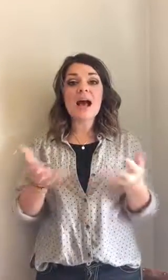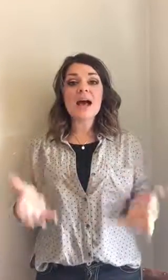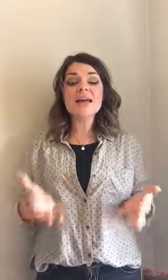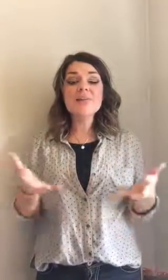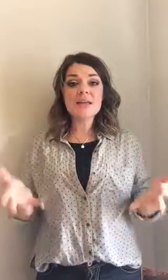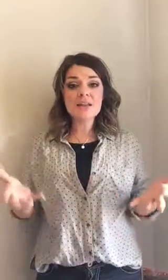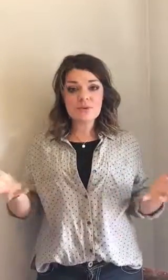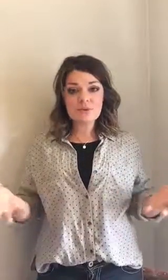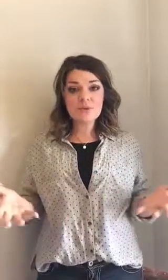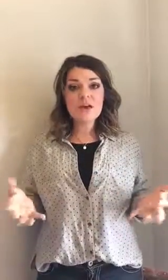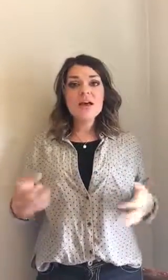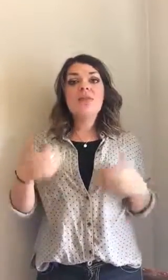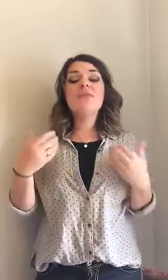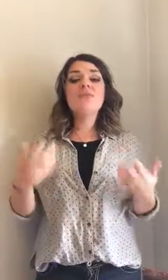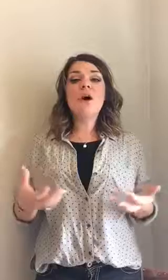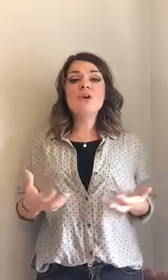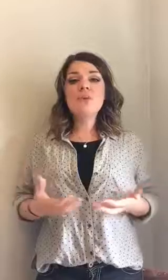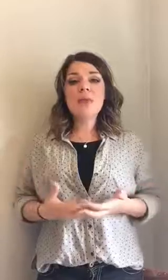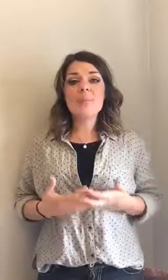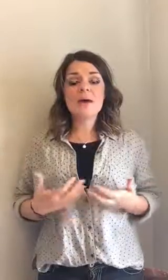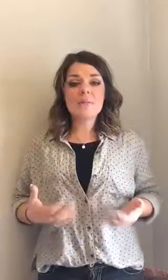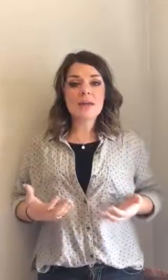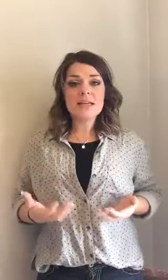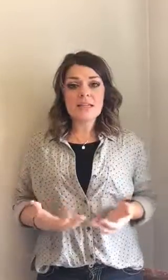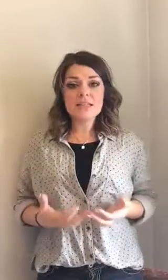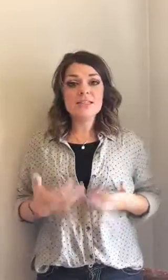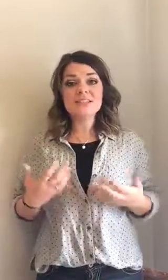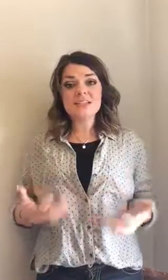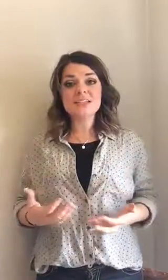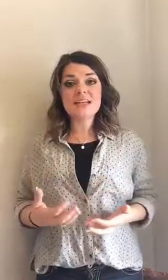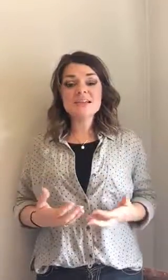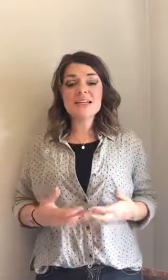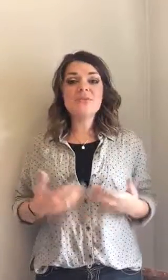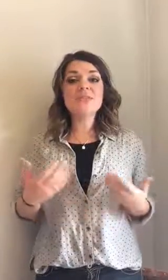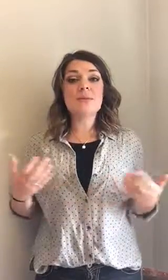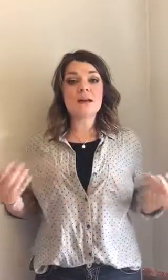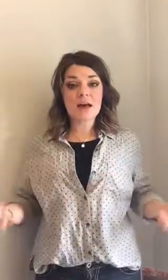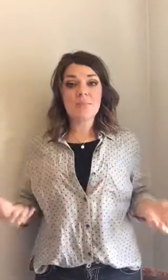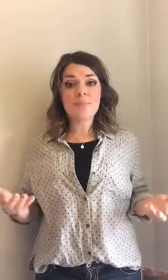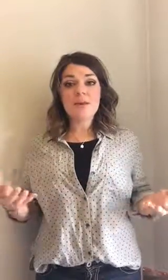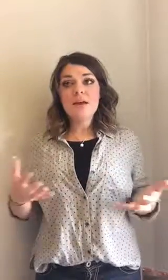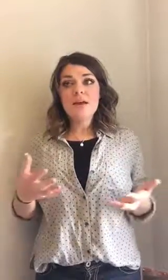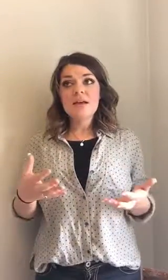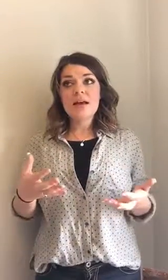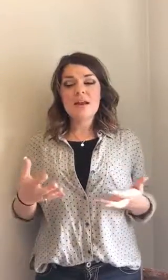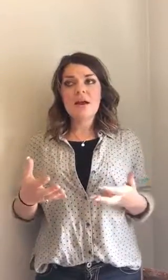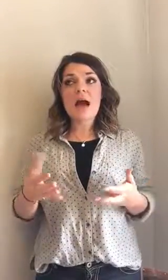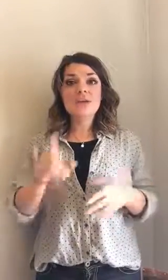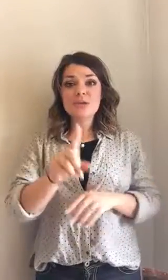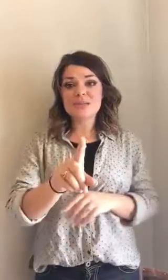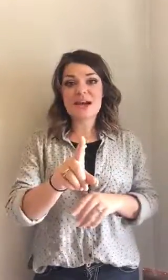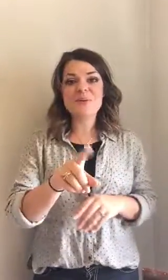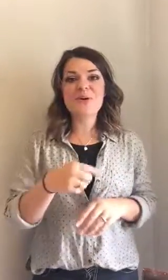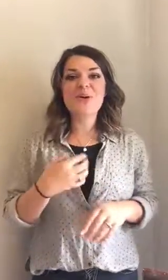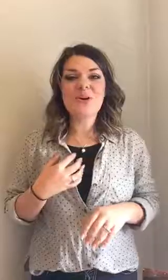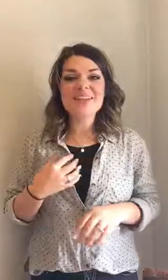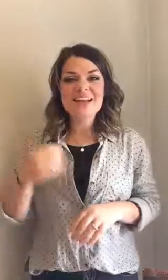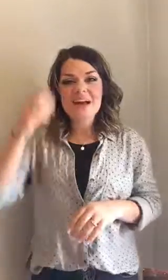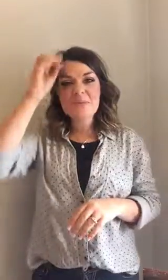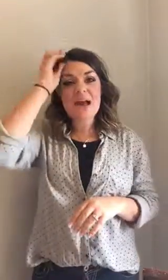I am eating food the volume that my body needs to sustain itself is about a cup and actually it was a cup and a quarter. I said a cup and